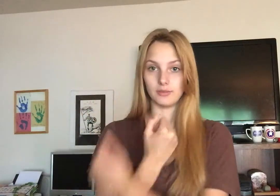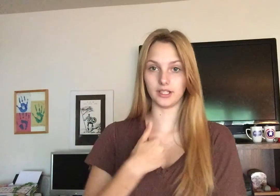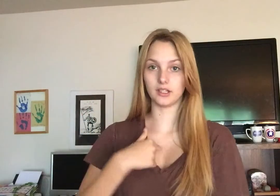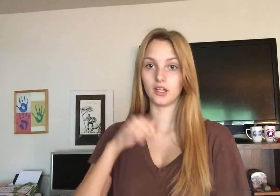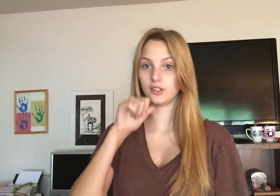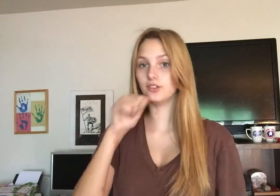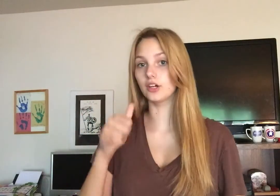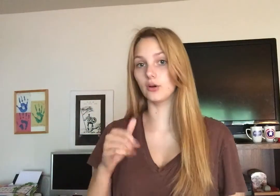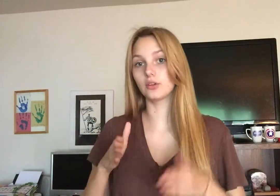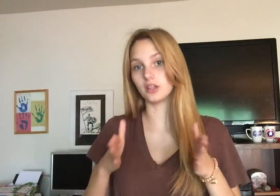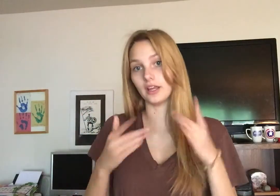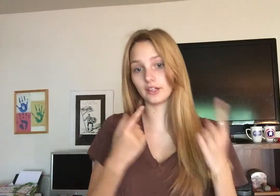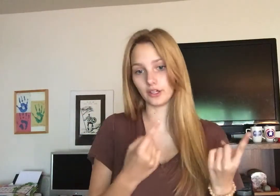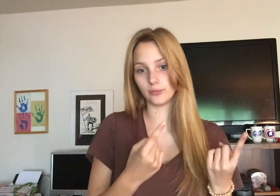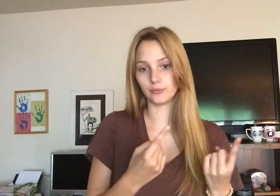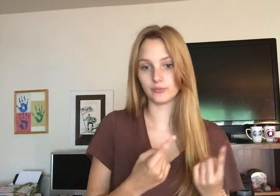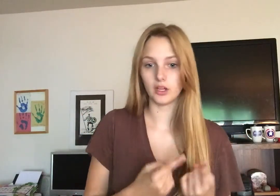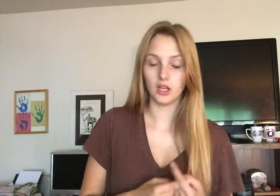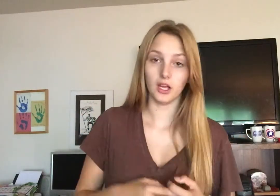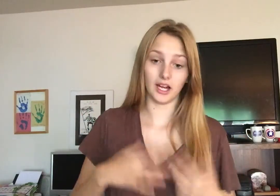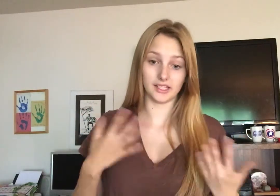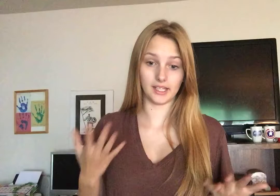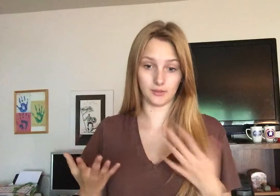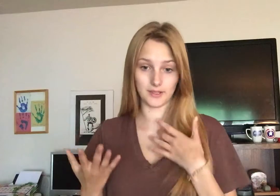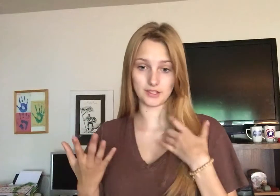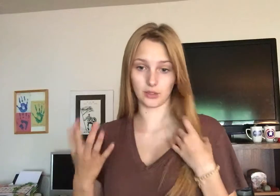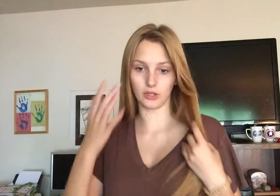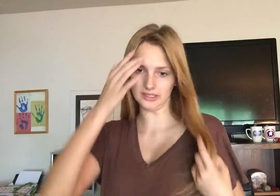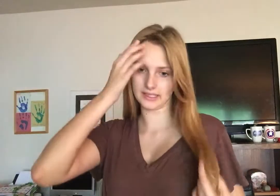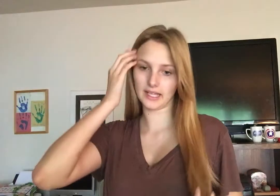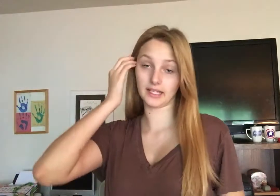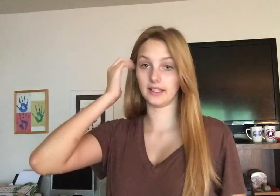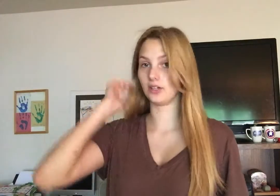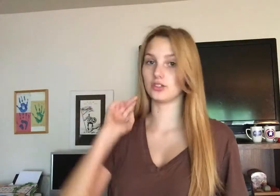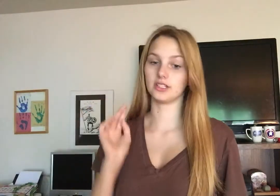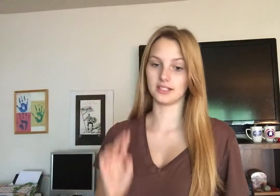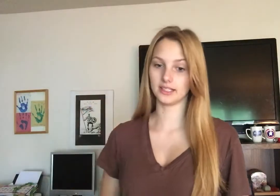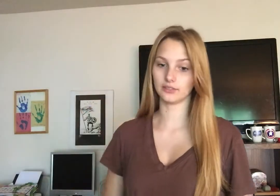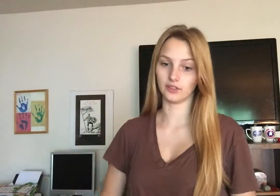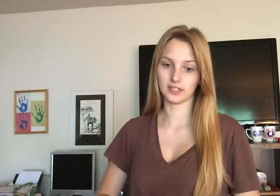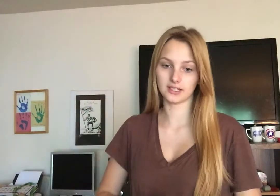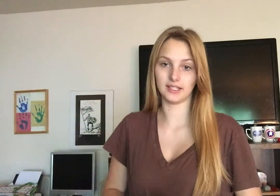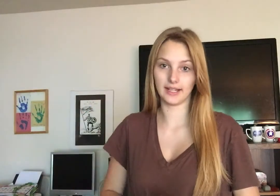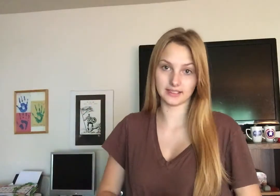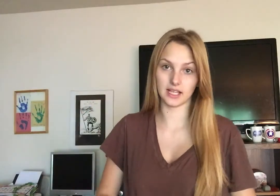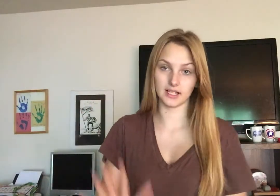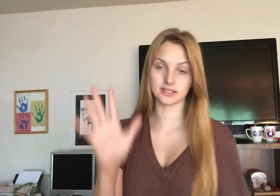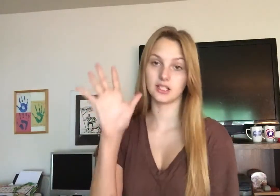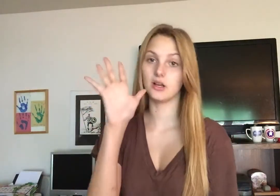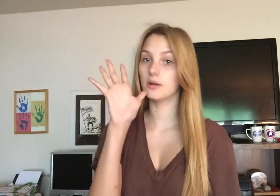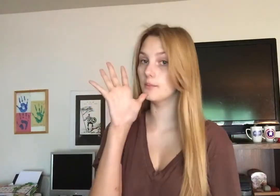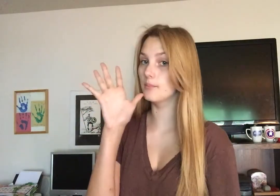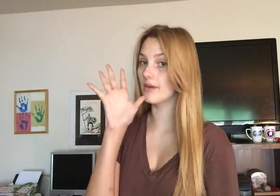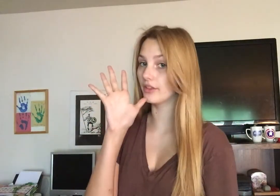me, don't let go, and then it repeats the chorus again, and then it goes into the second verse, and that says, Mother,